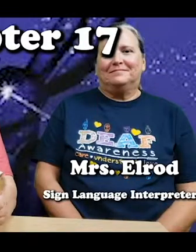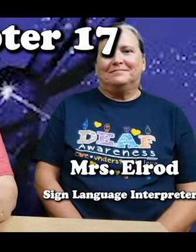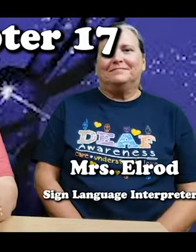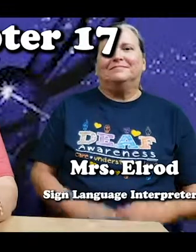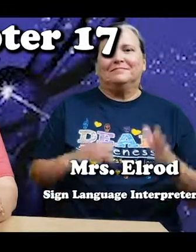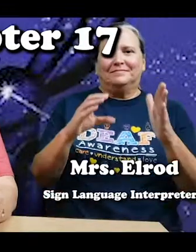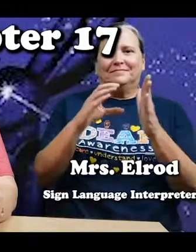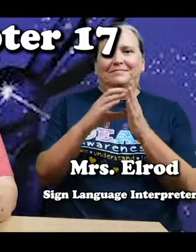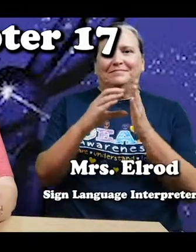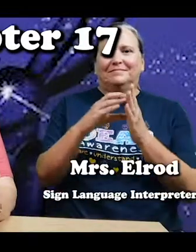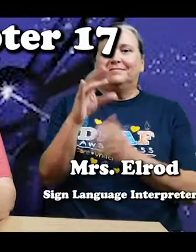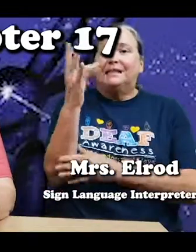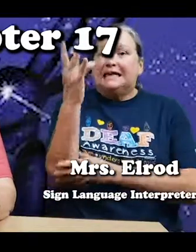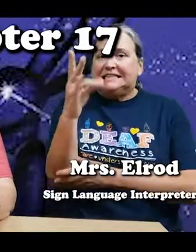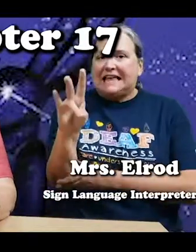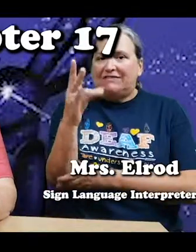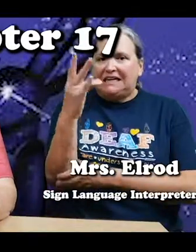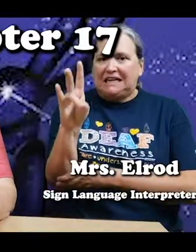Chapter 17.